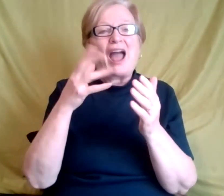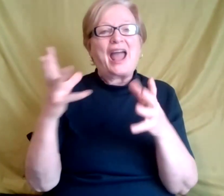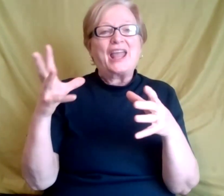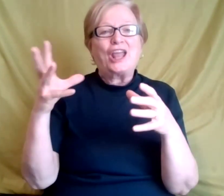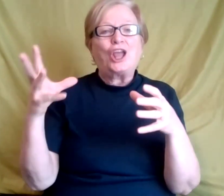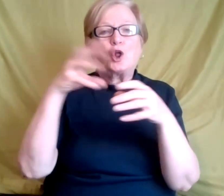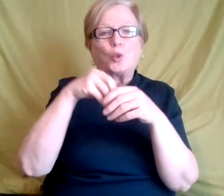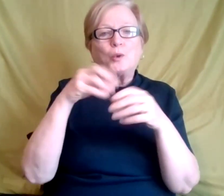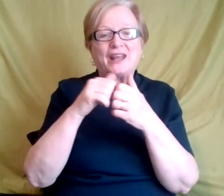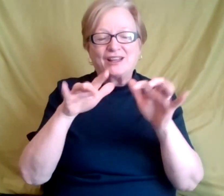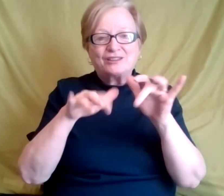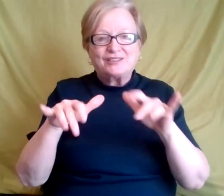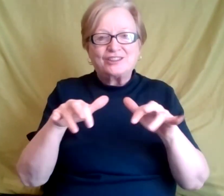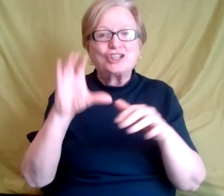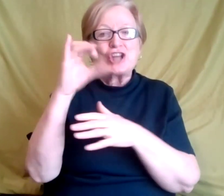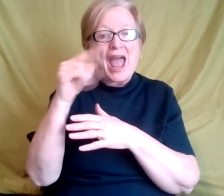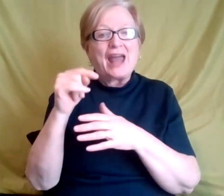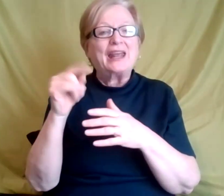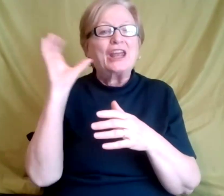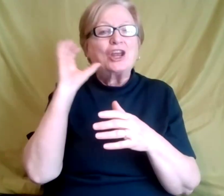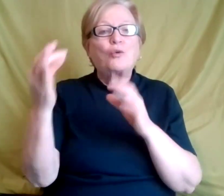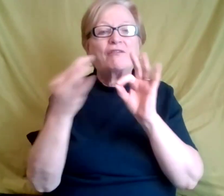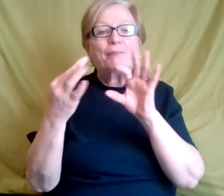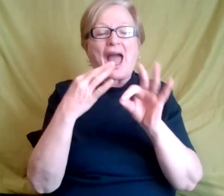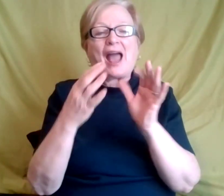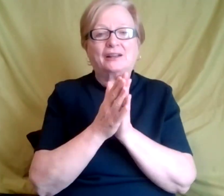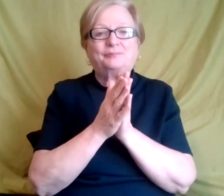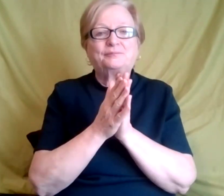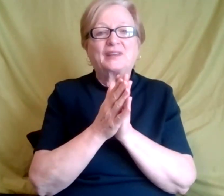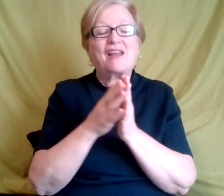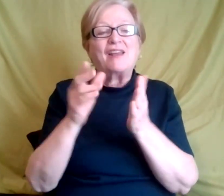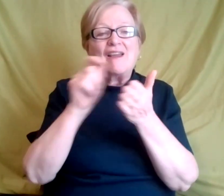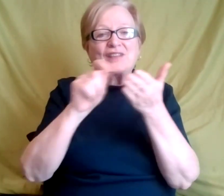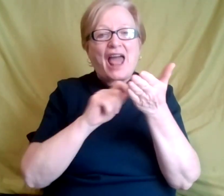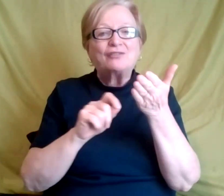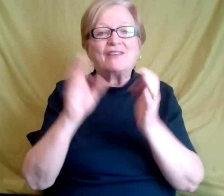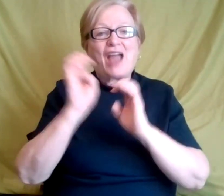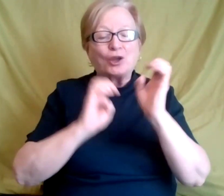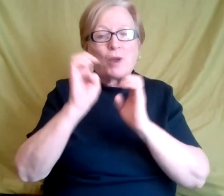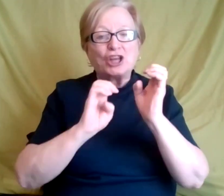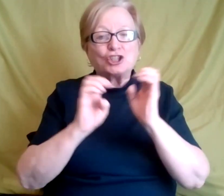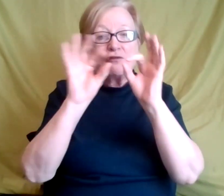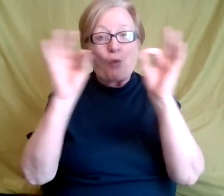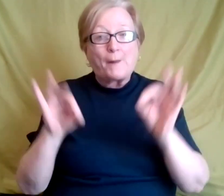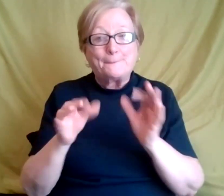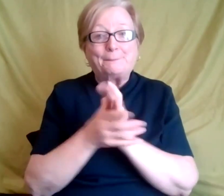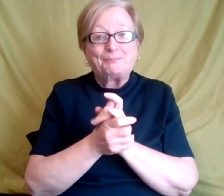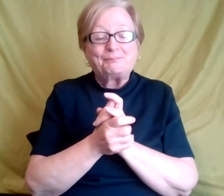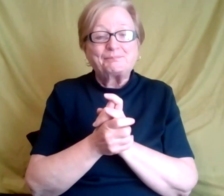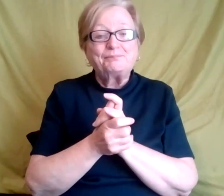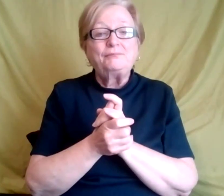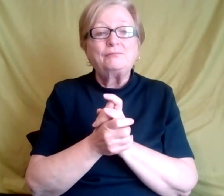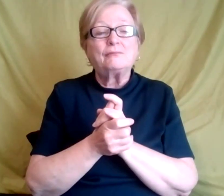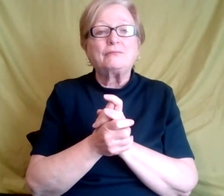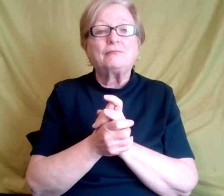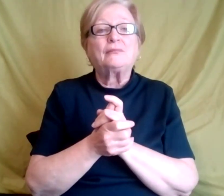know, hear your feedback. So please, uh, fill out the evaluation form and I can, yes. And,